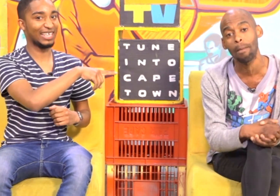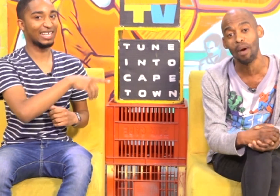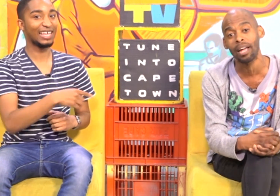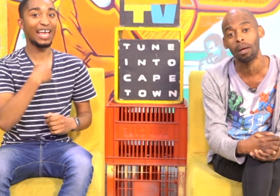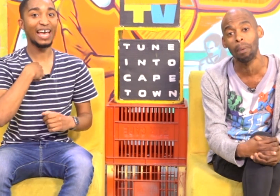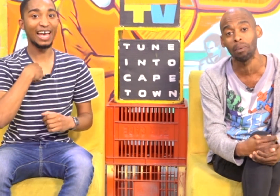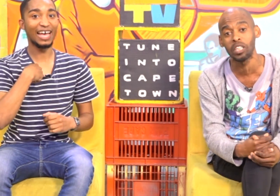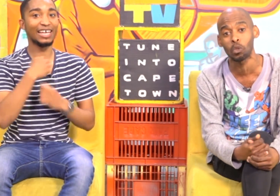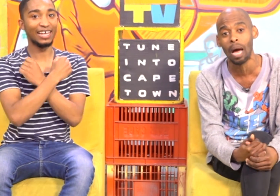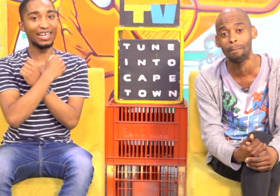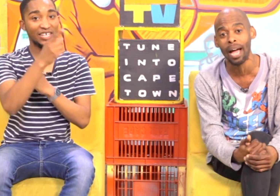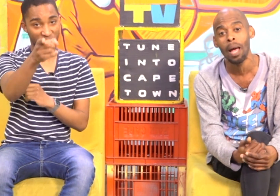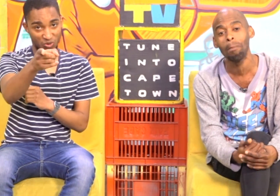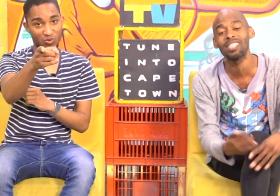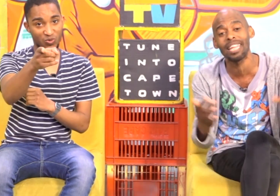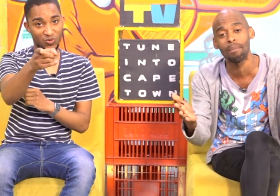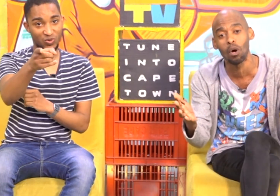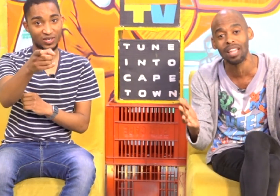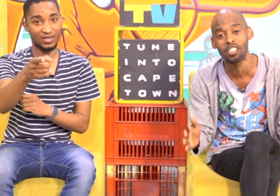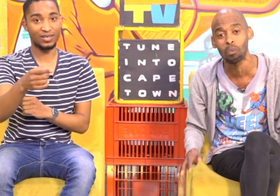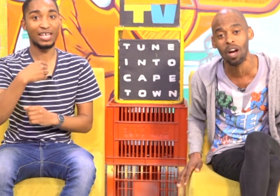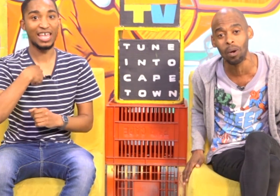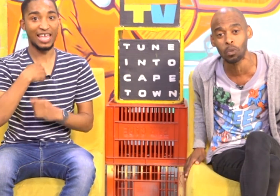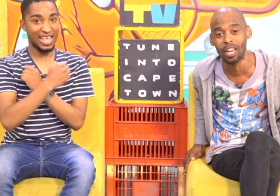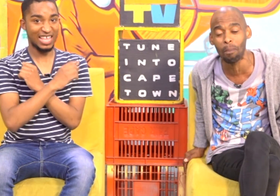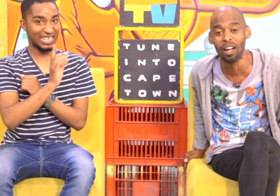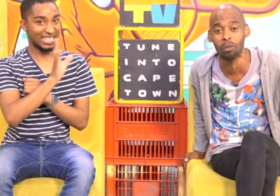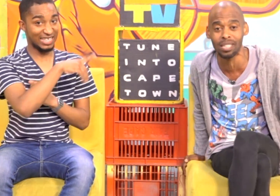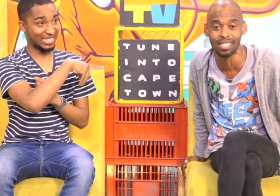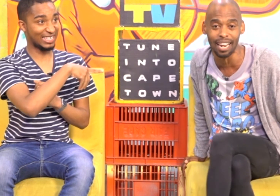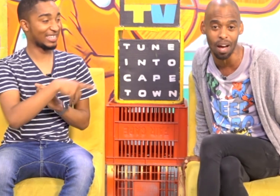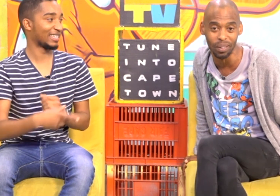break People need to Come back Please let them know That we are going To an ed break Using sign language